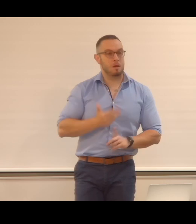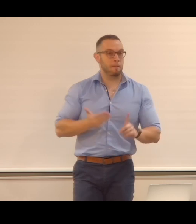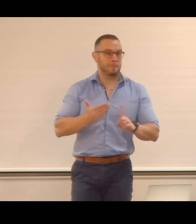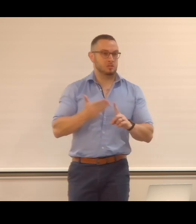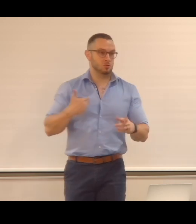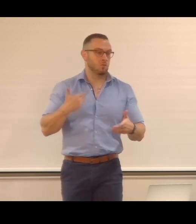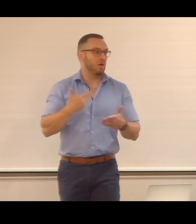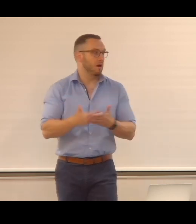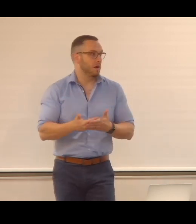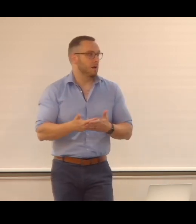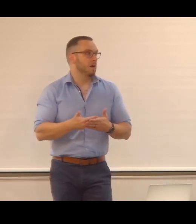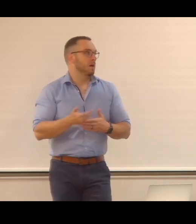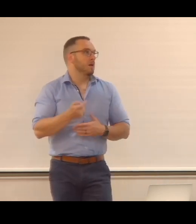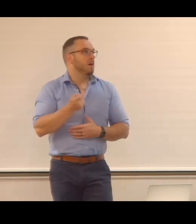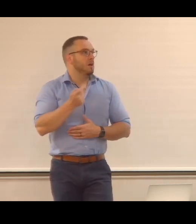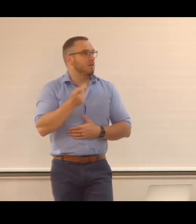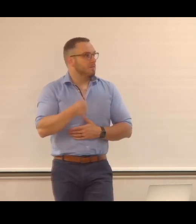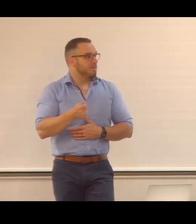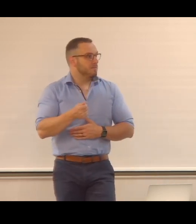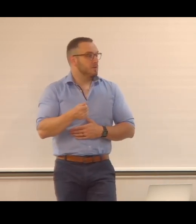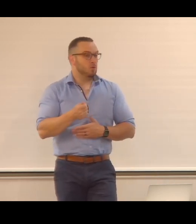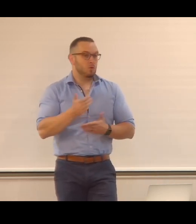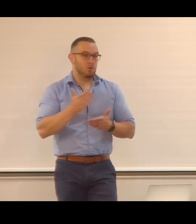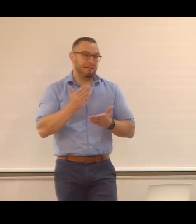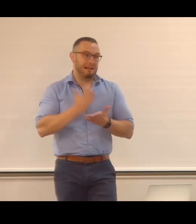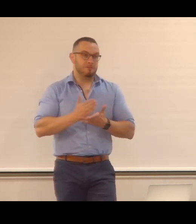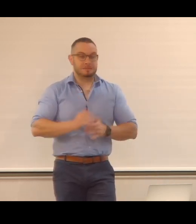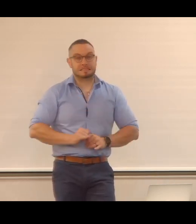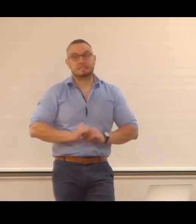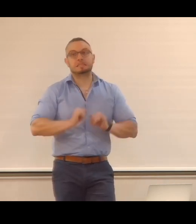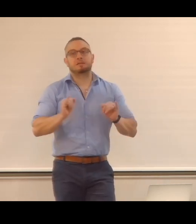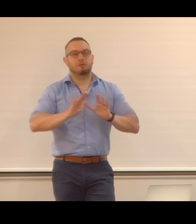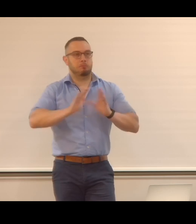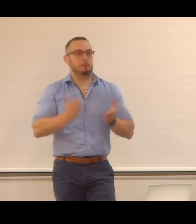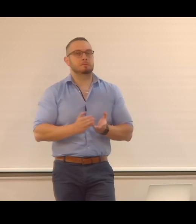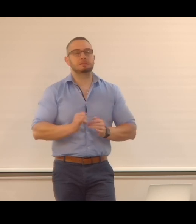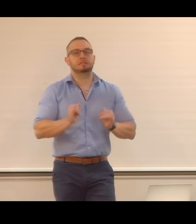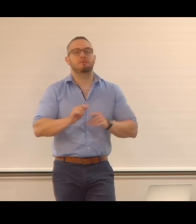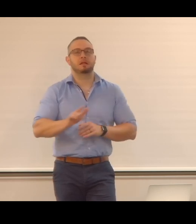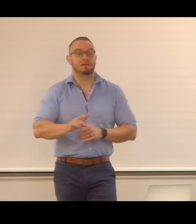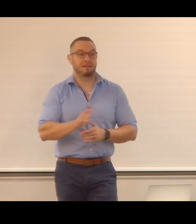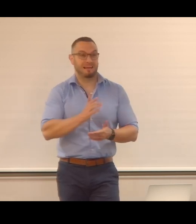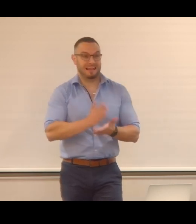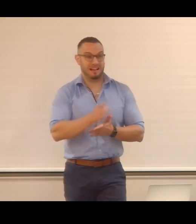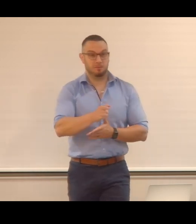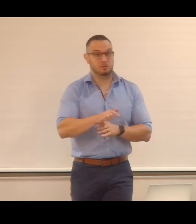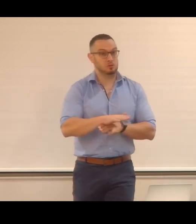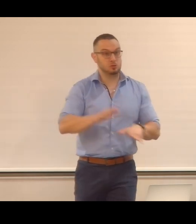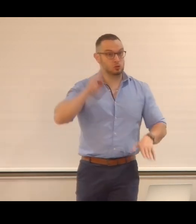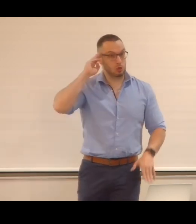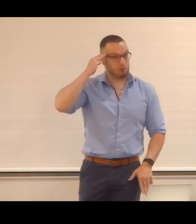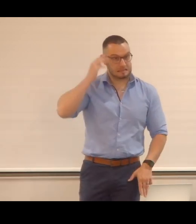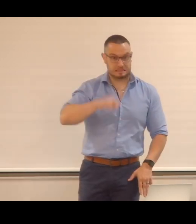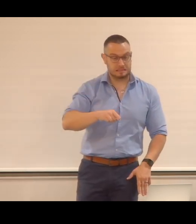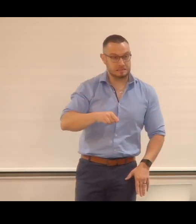a few climate catastrophes later, I realized that she wasn't nuts after all.